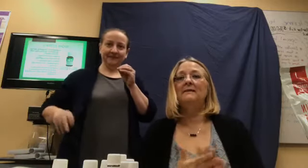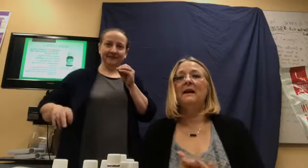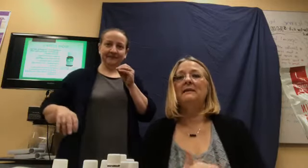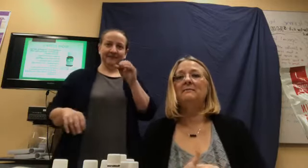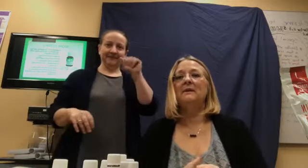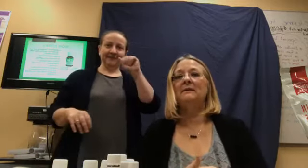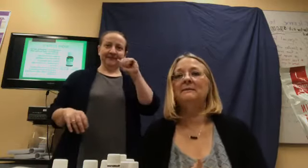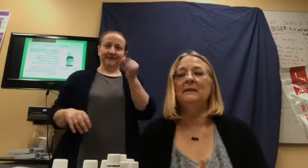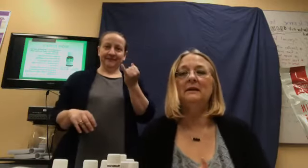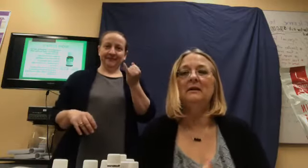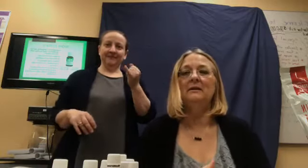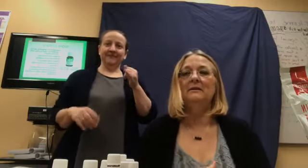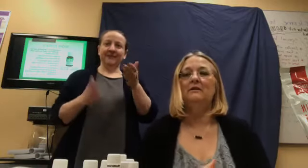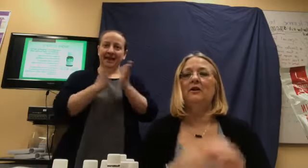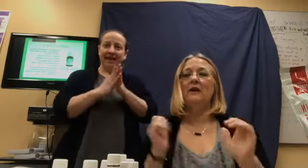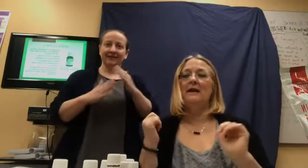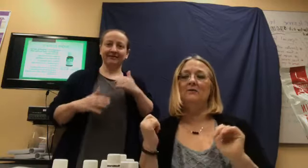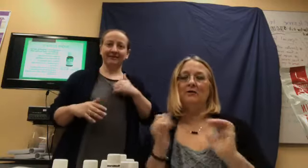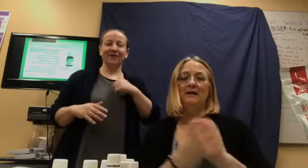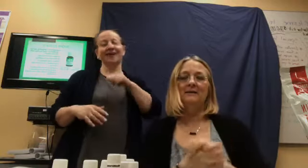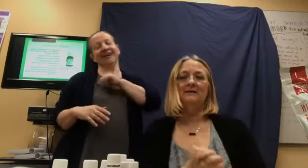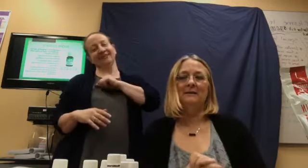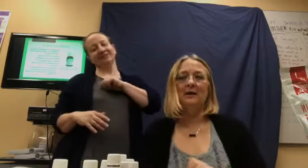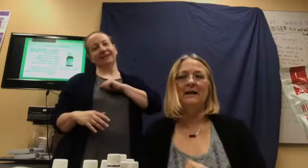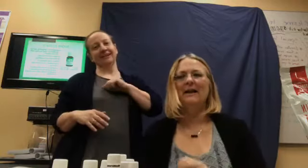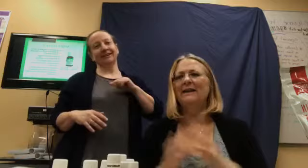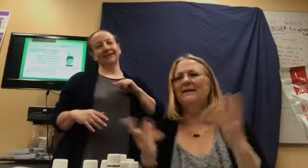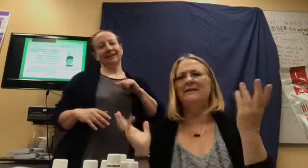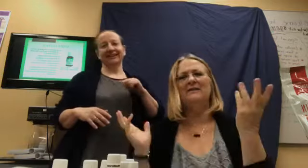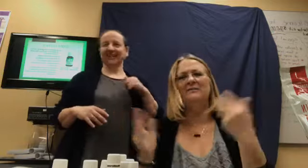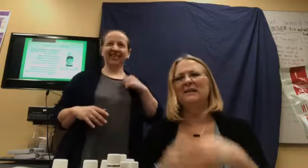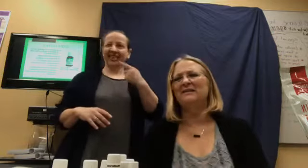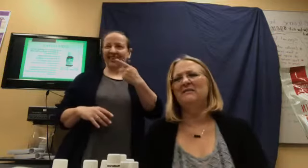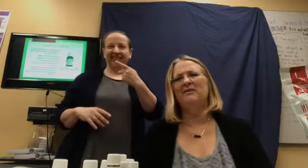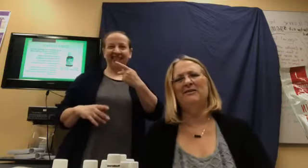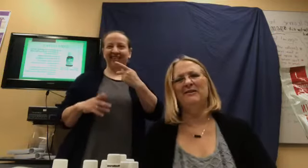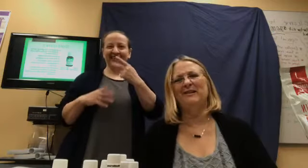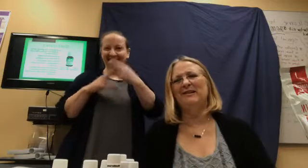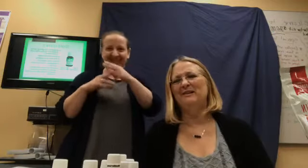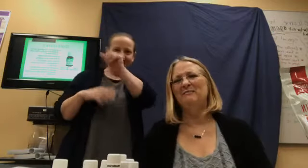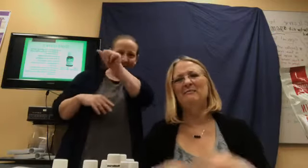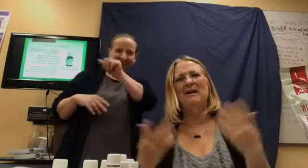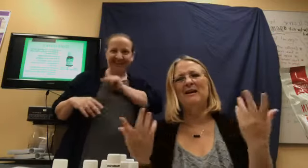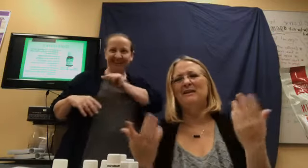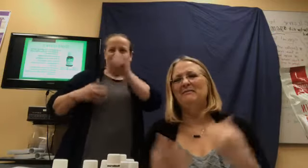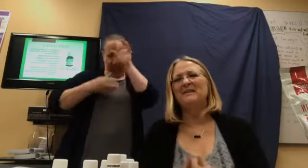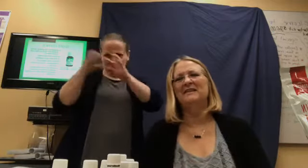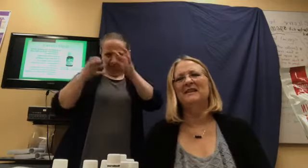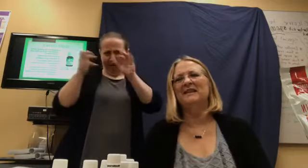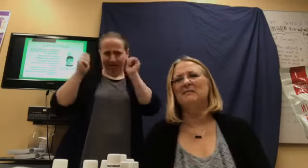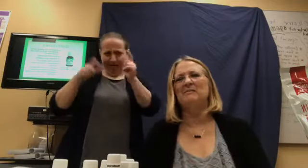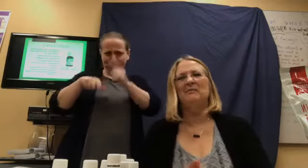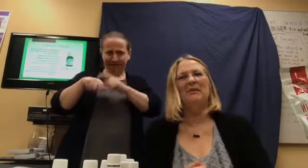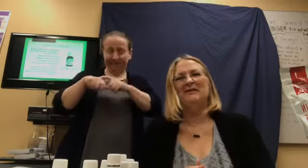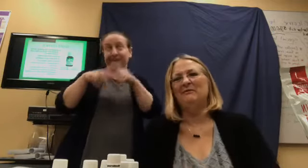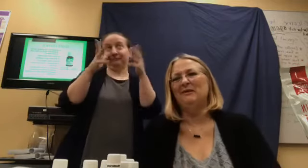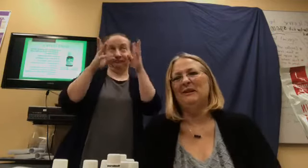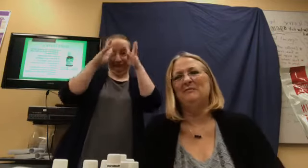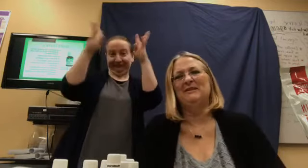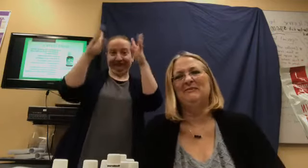asked me to speak on our Andrea. Sorry. I get these two mixed up all the time. I'm just going to come up with different names for